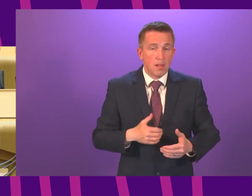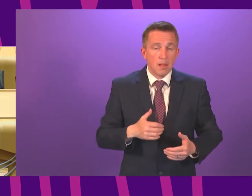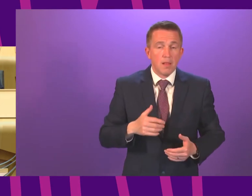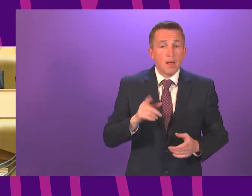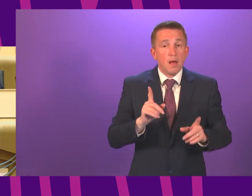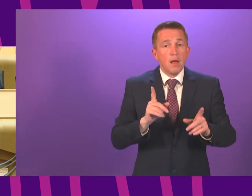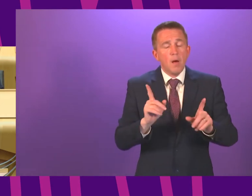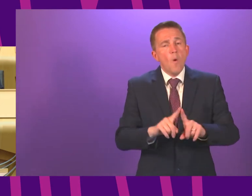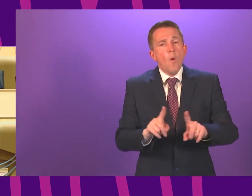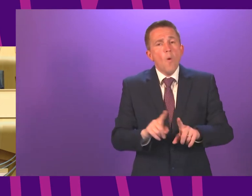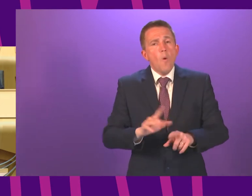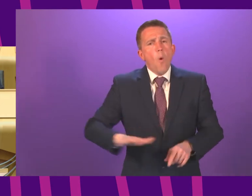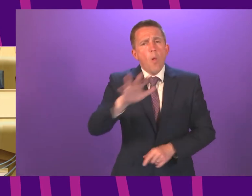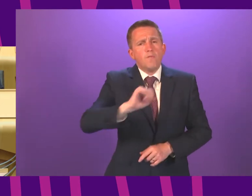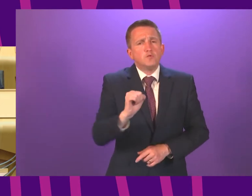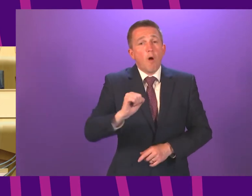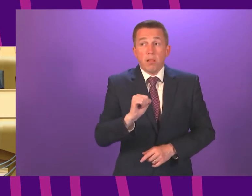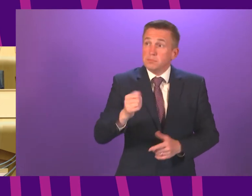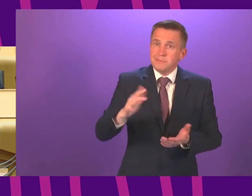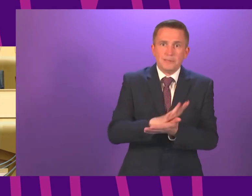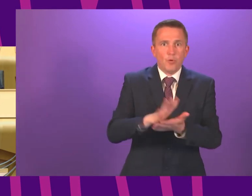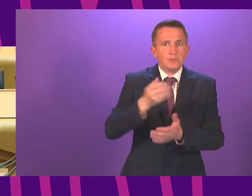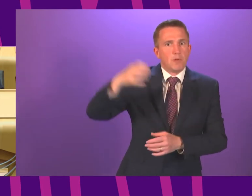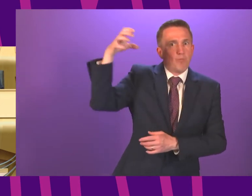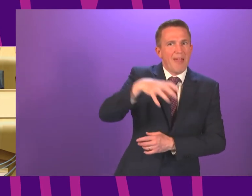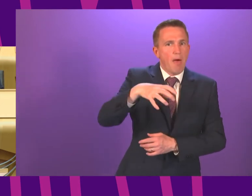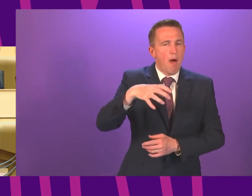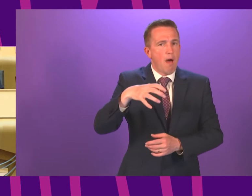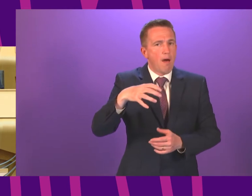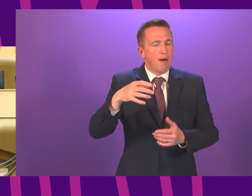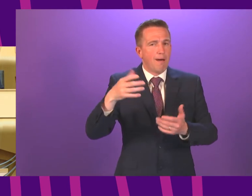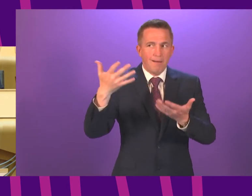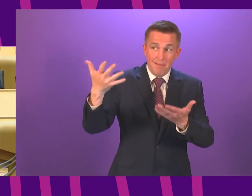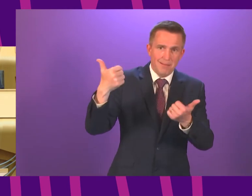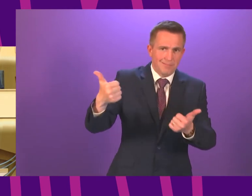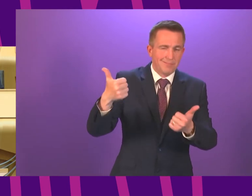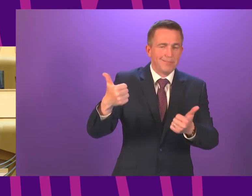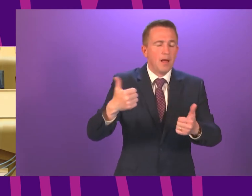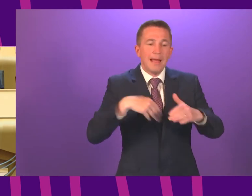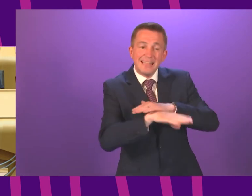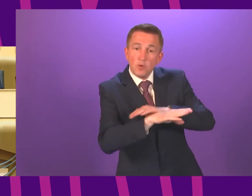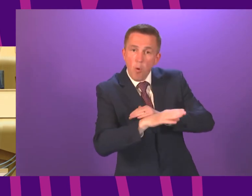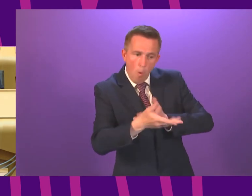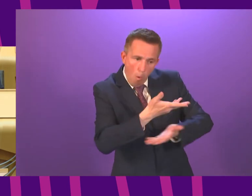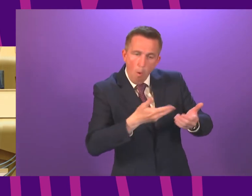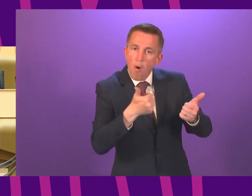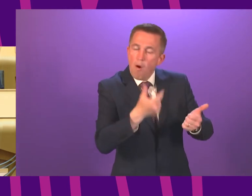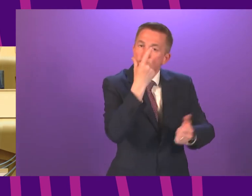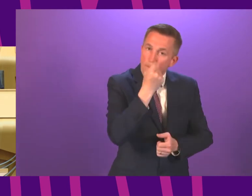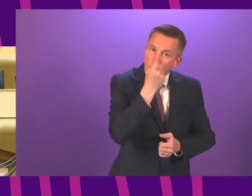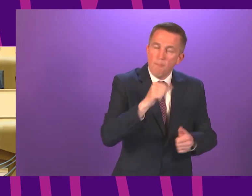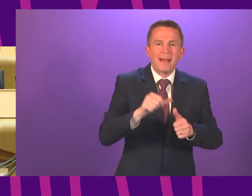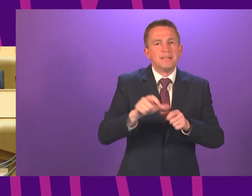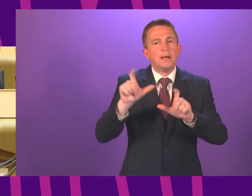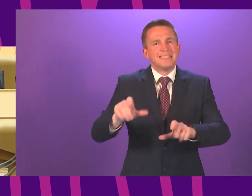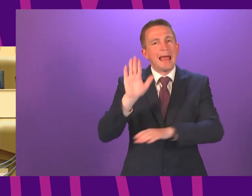Scotland, particularly while we enjoy some better weather, although limited indoor meetings are now possible, it is still better to stay outdoors where